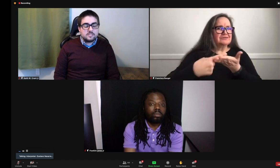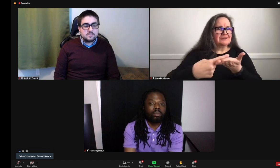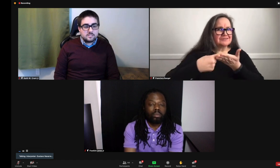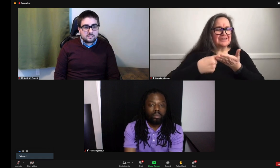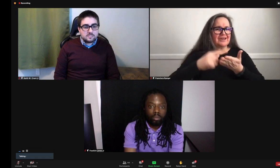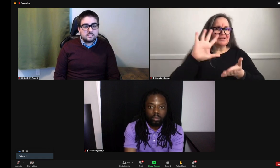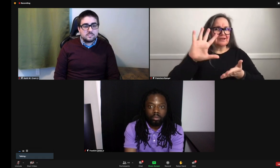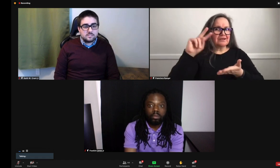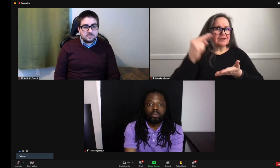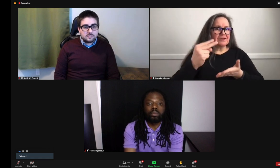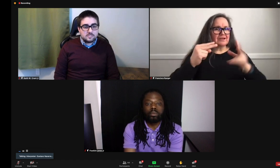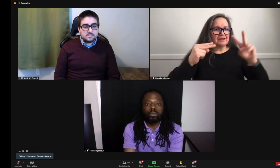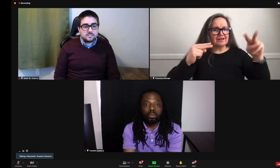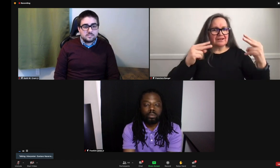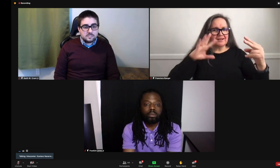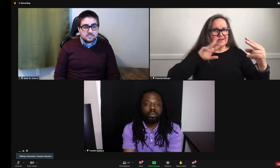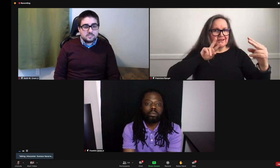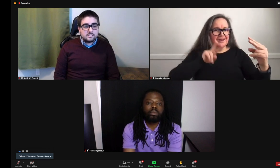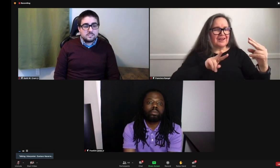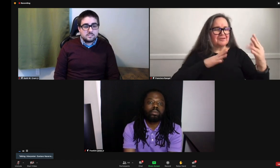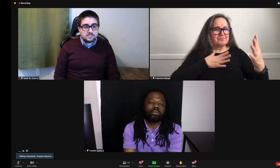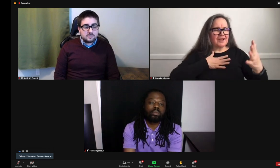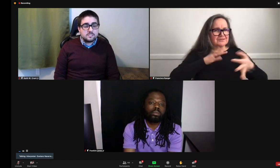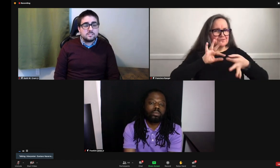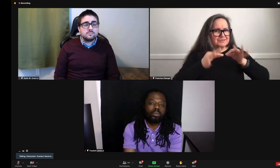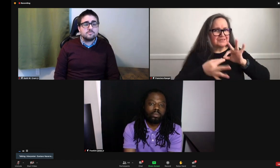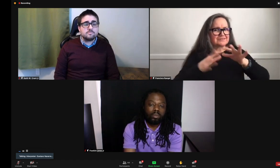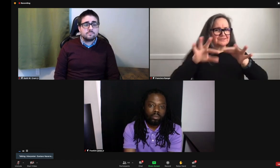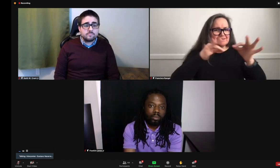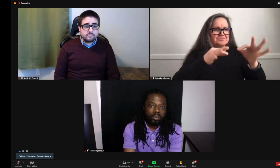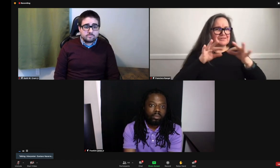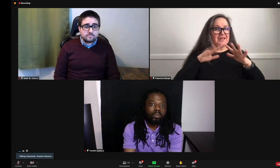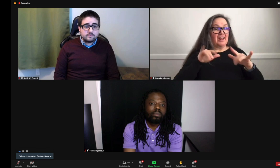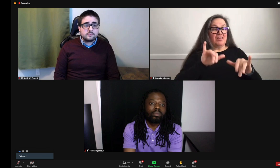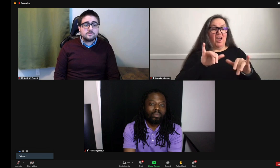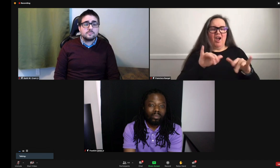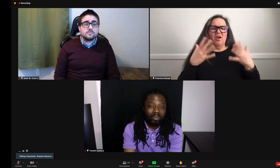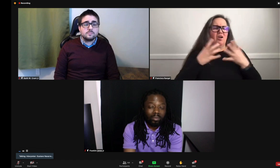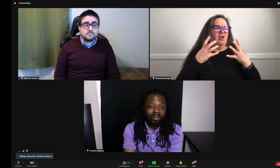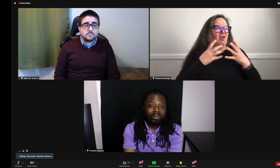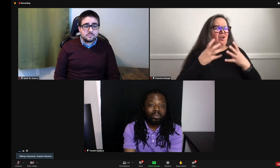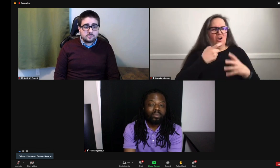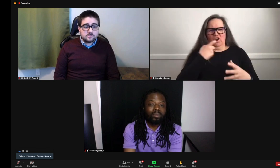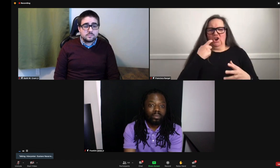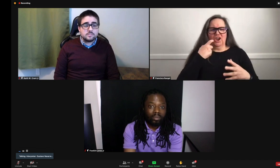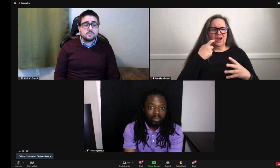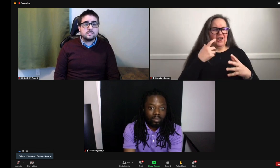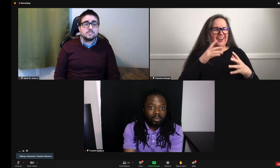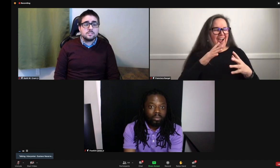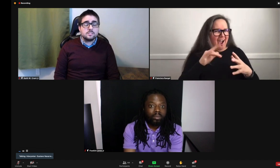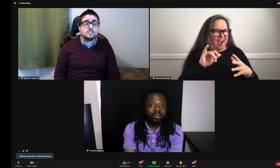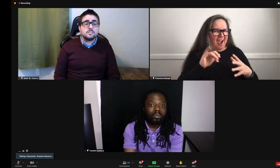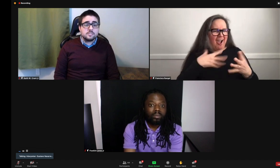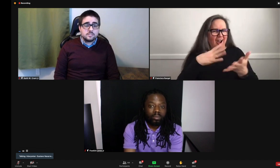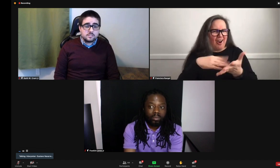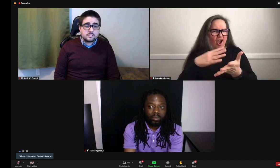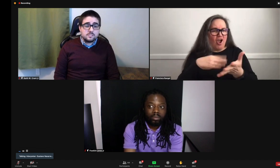getting multiple perspectives on the potential translation or interpretation of the source, it was just a fascinating